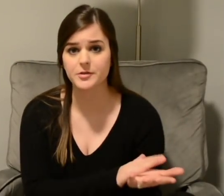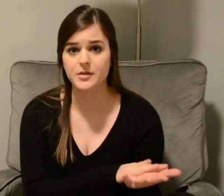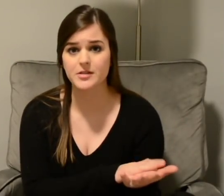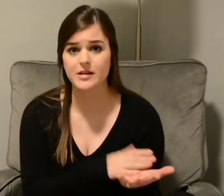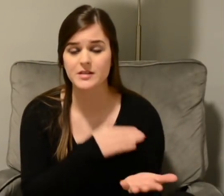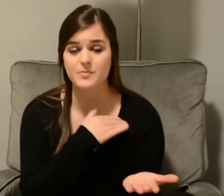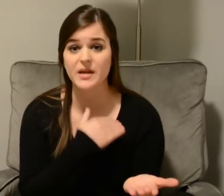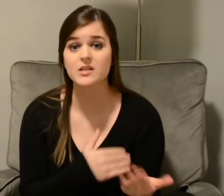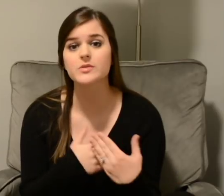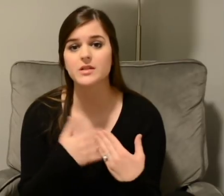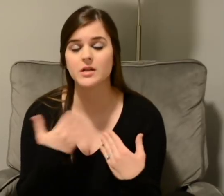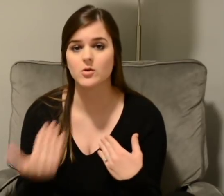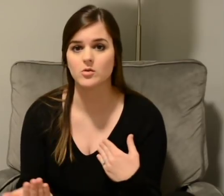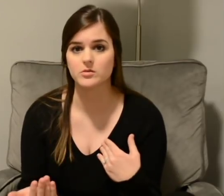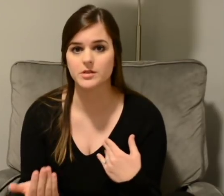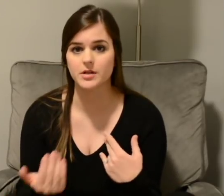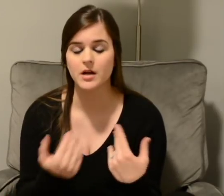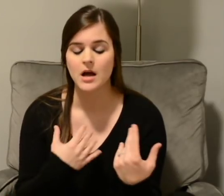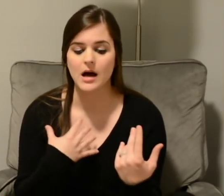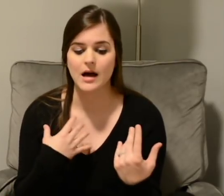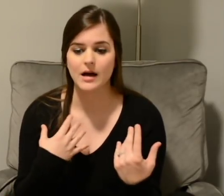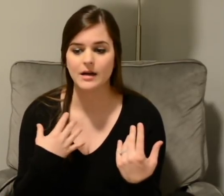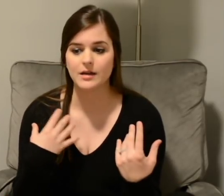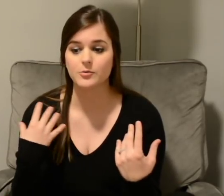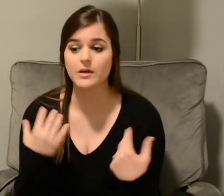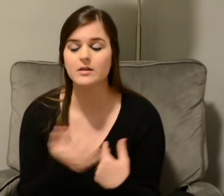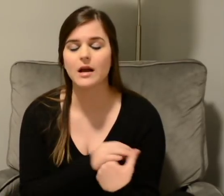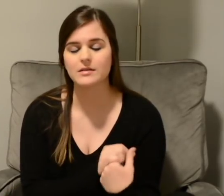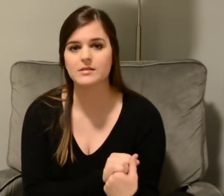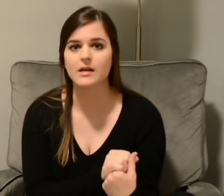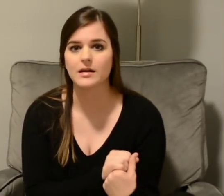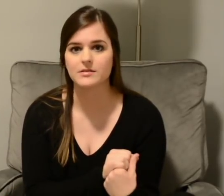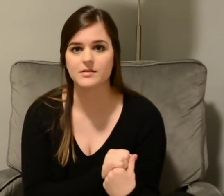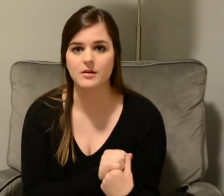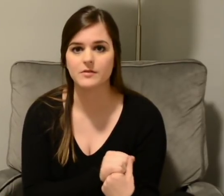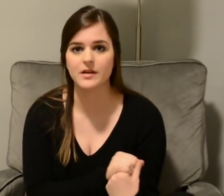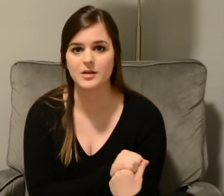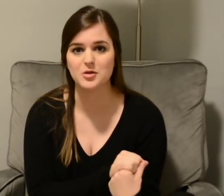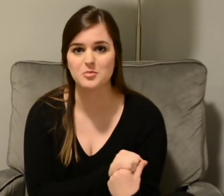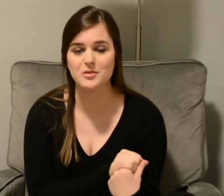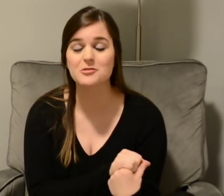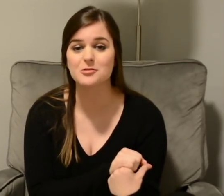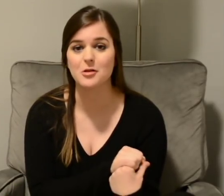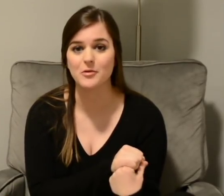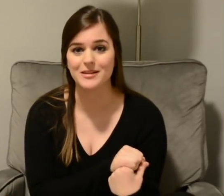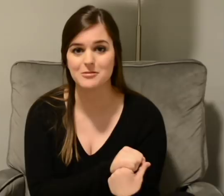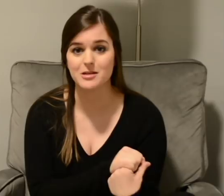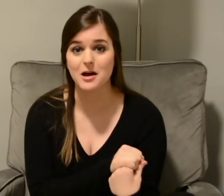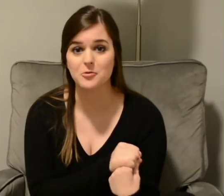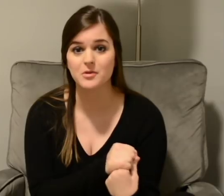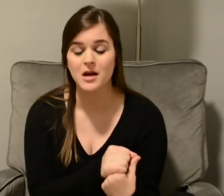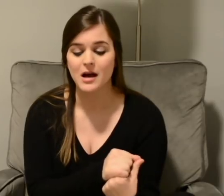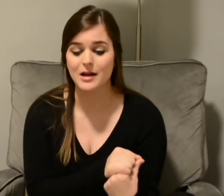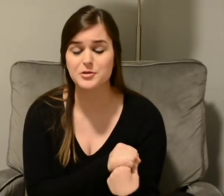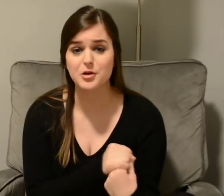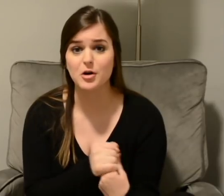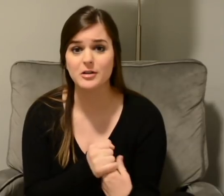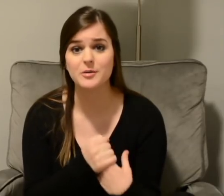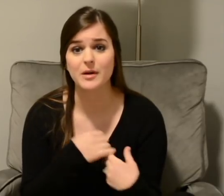director, as Bandit was getting older, I recognized the signs of him slowing down. I used to call him my